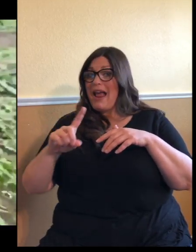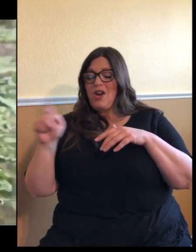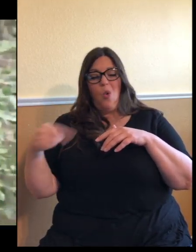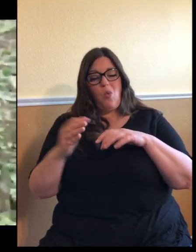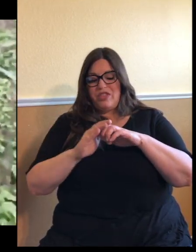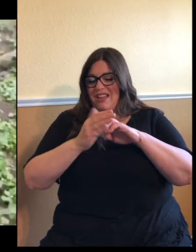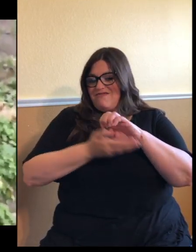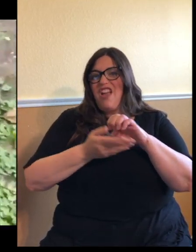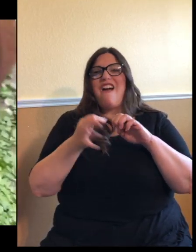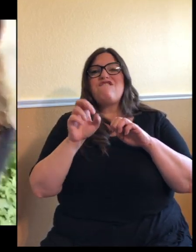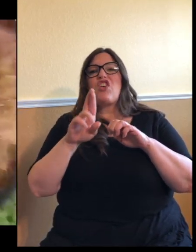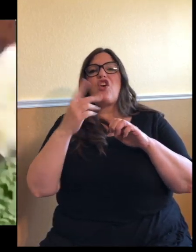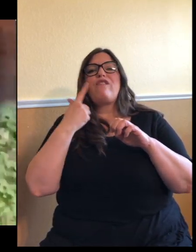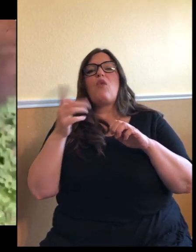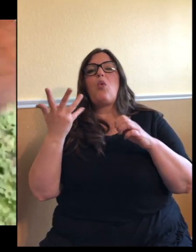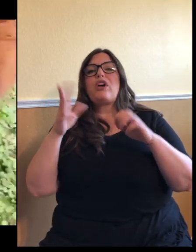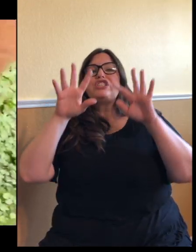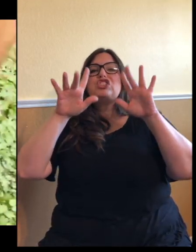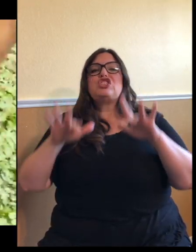a built-in snowshoe. So that's kind of cool.